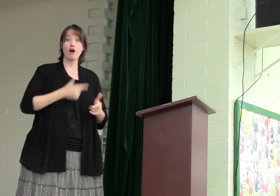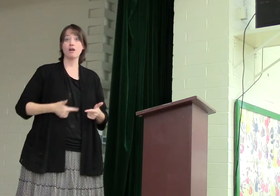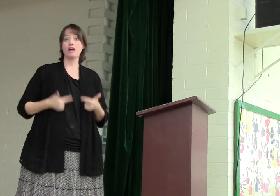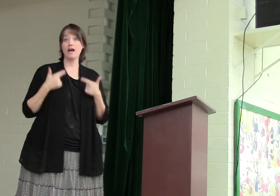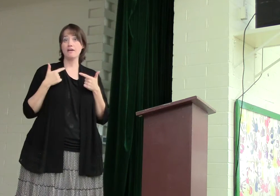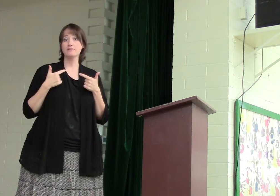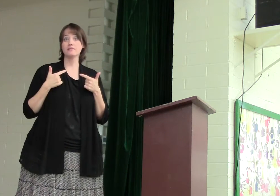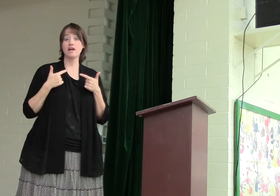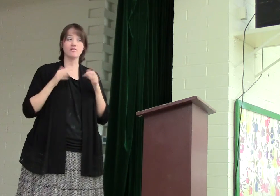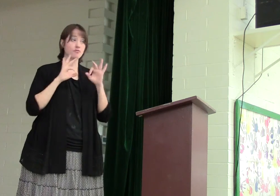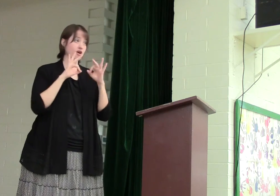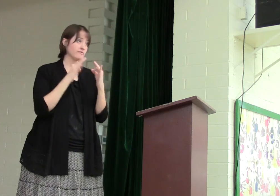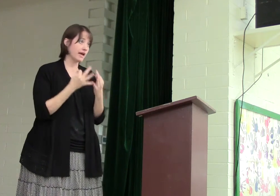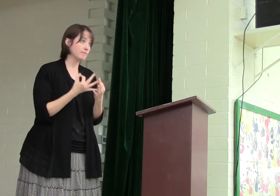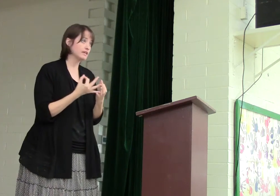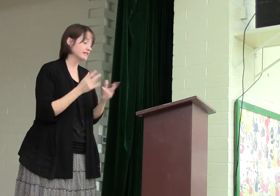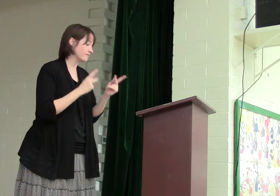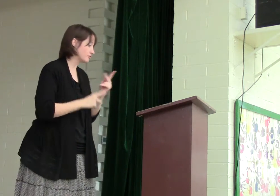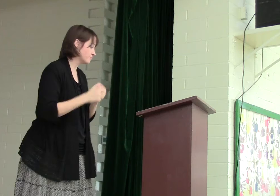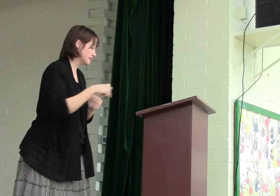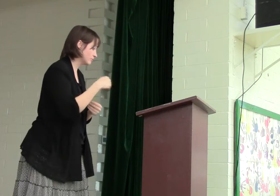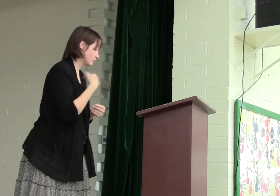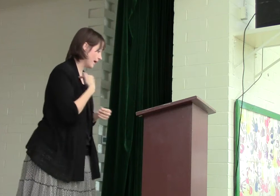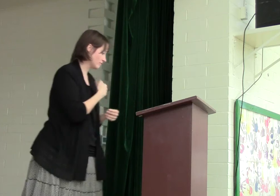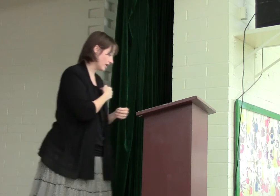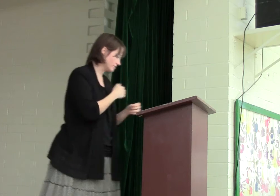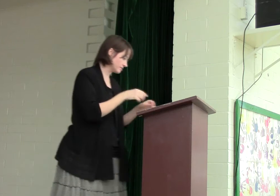our lives and for our families and for the people around us.